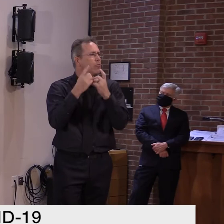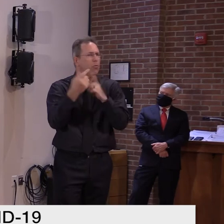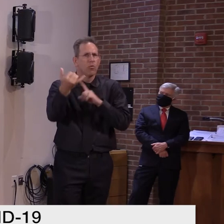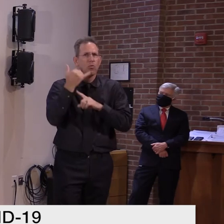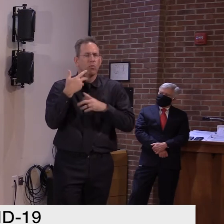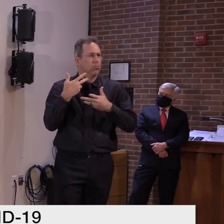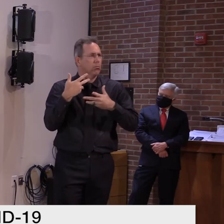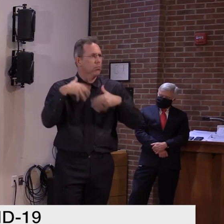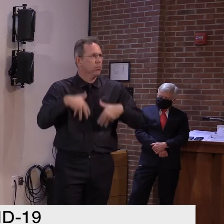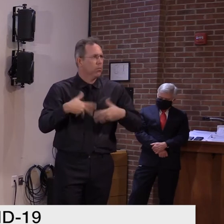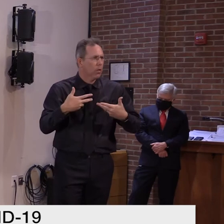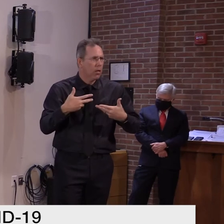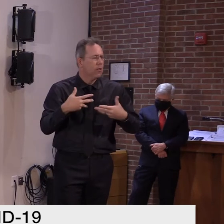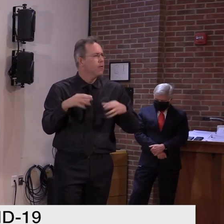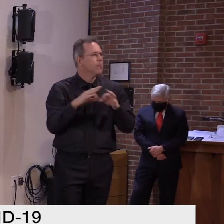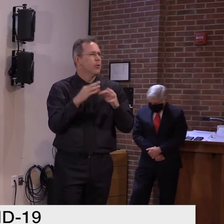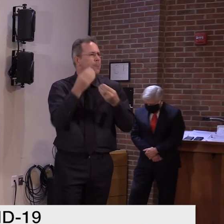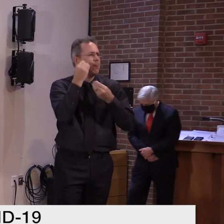Dr. Levine?